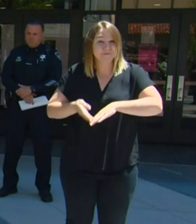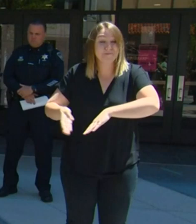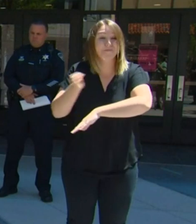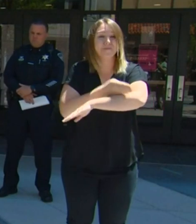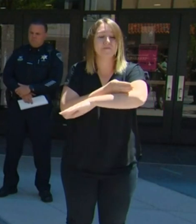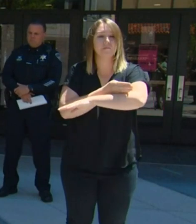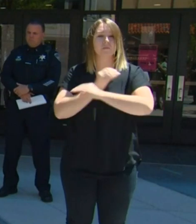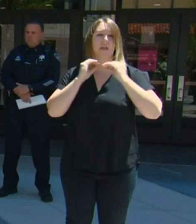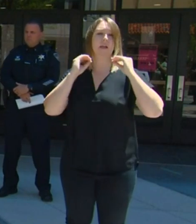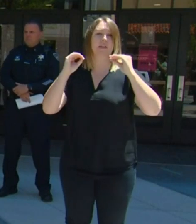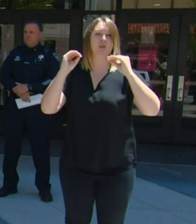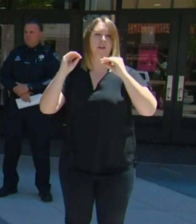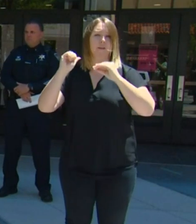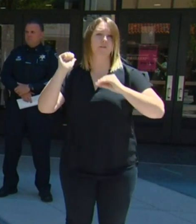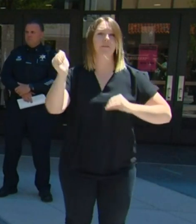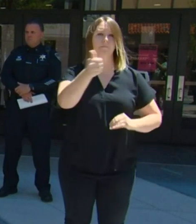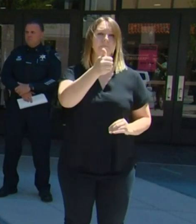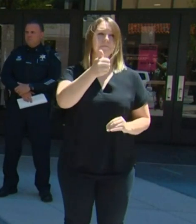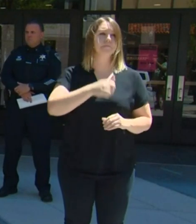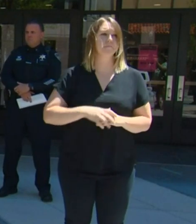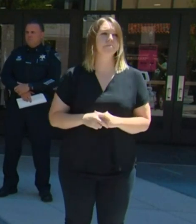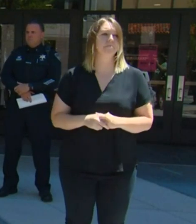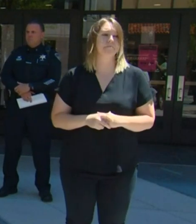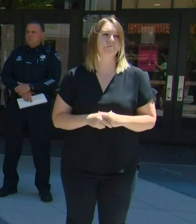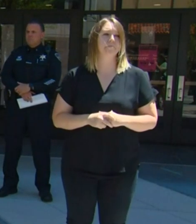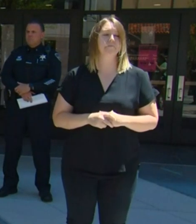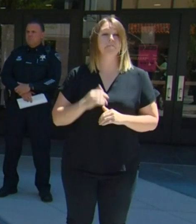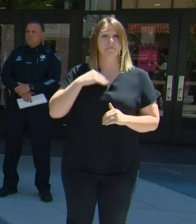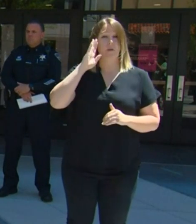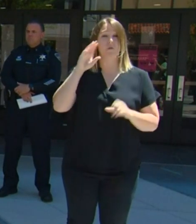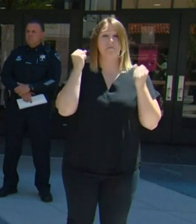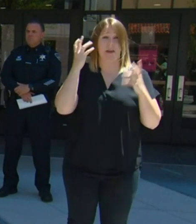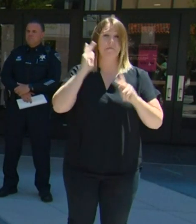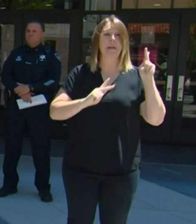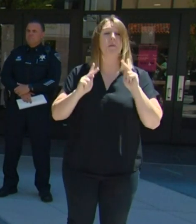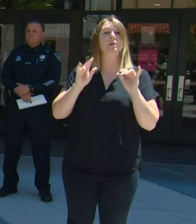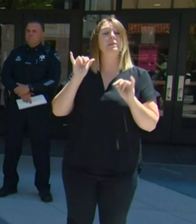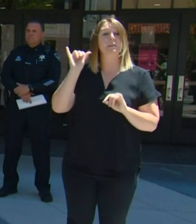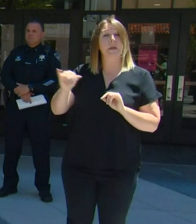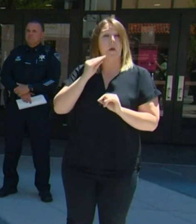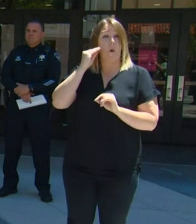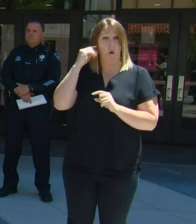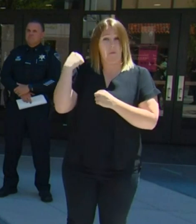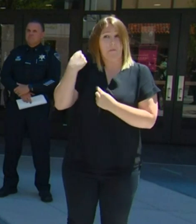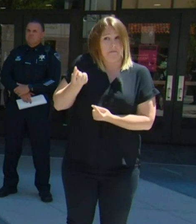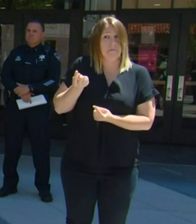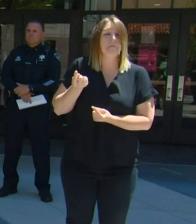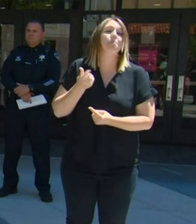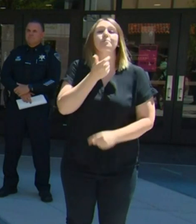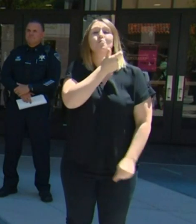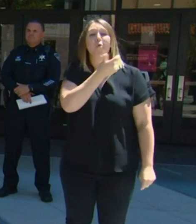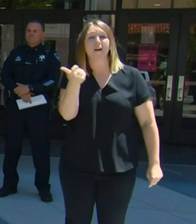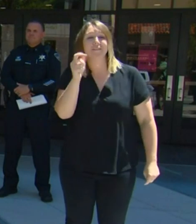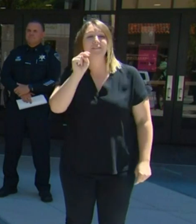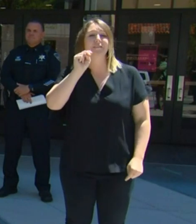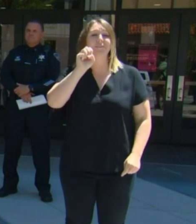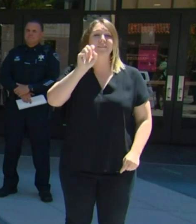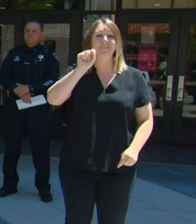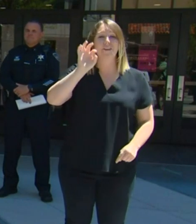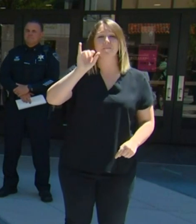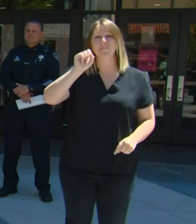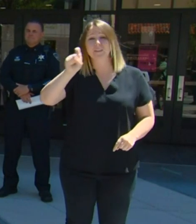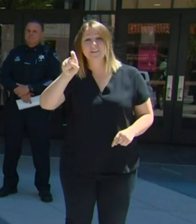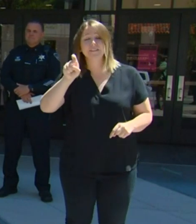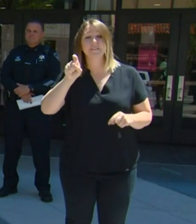educating yourself. I know a lot of folks have been home the last few months watching a lot of Netflix. Perhaps